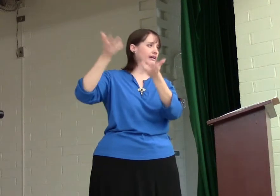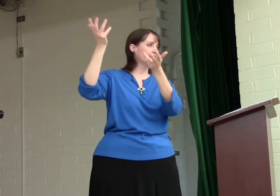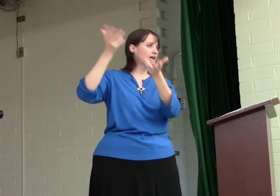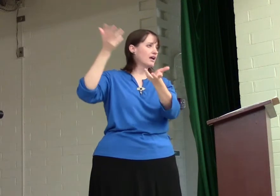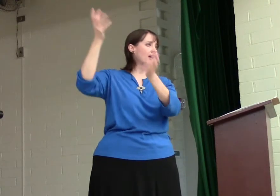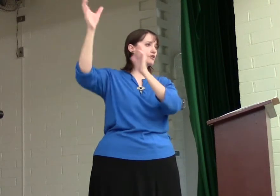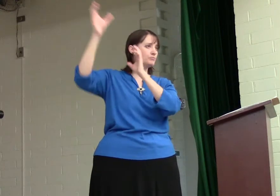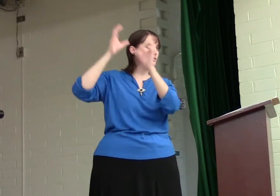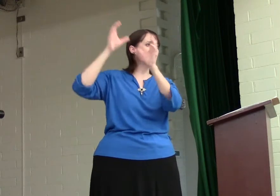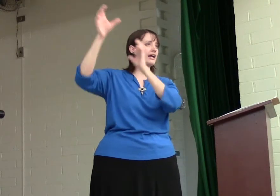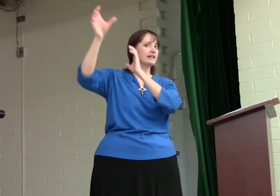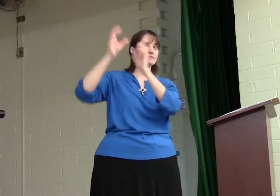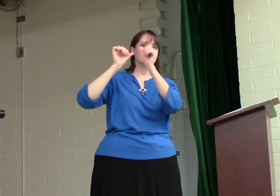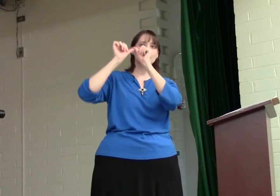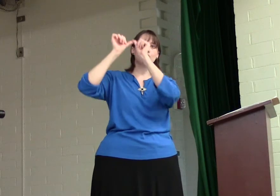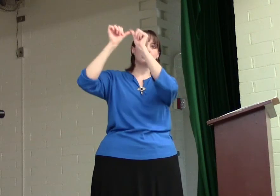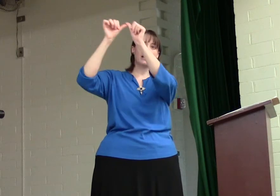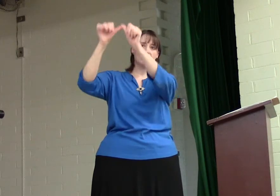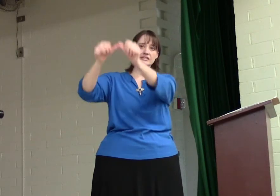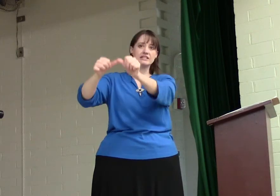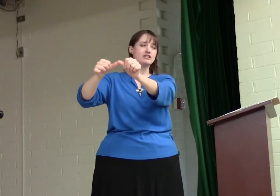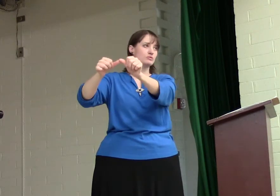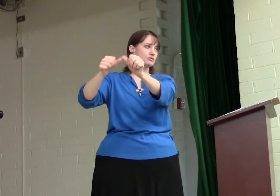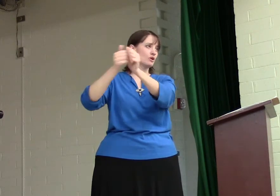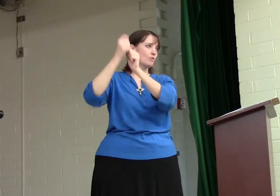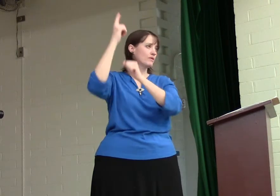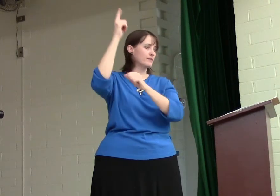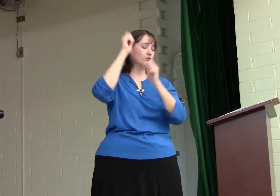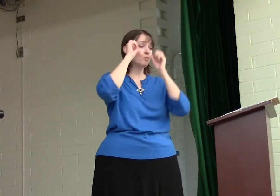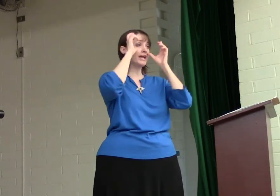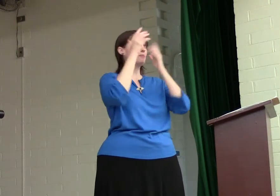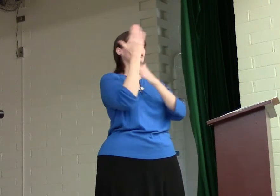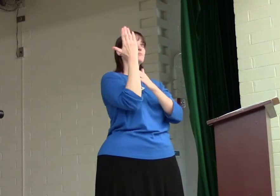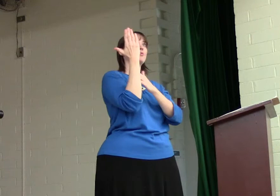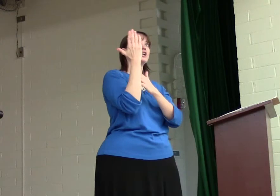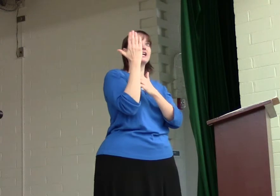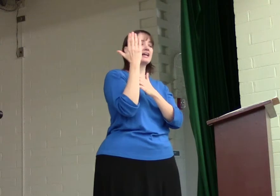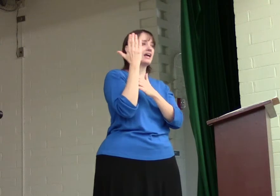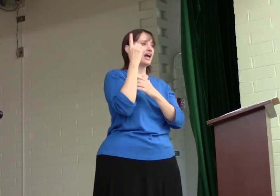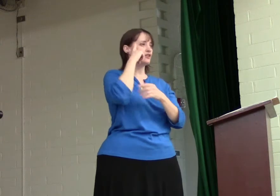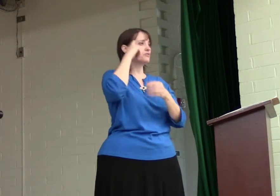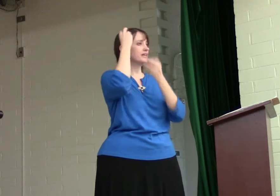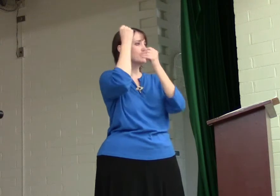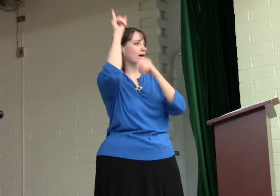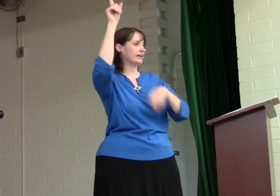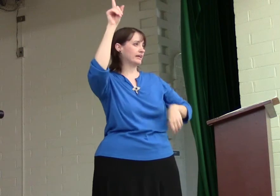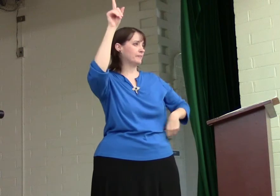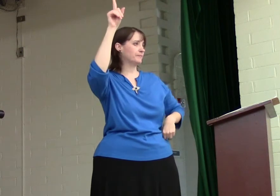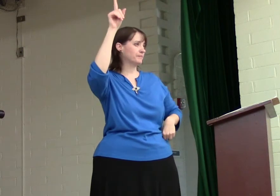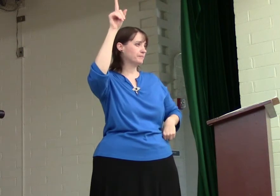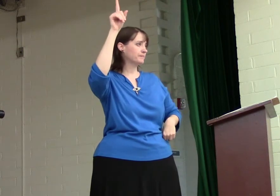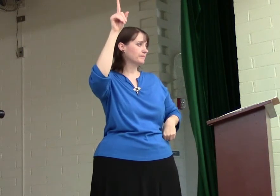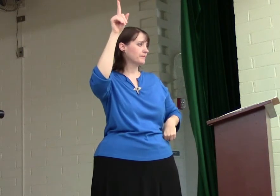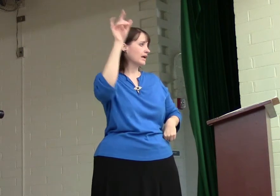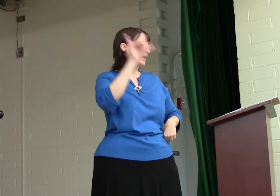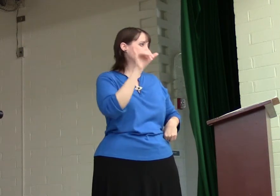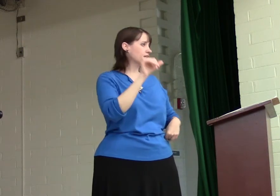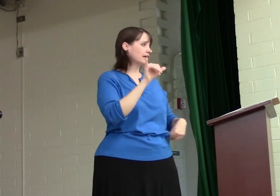and communicating. The communicating continues with him. You wake up in the morning and you think about him. It's like,